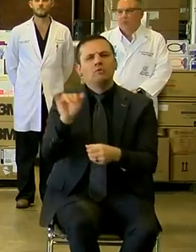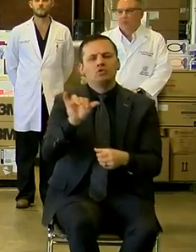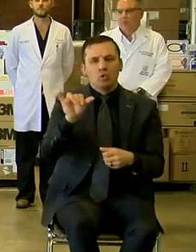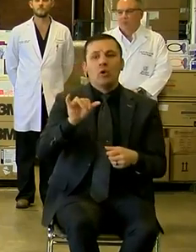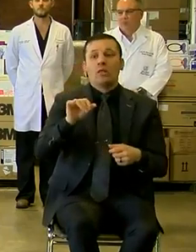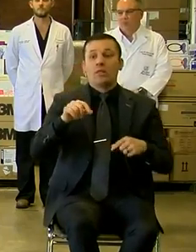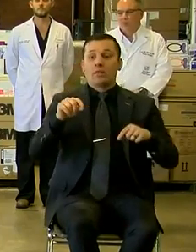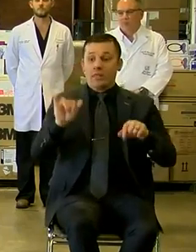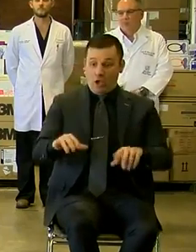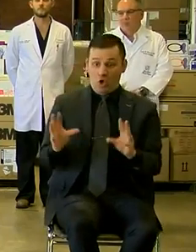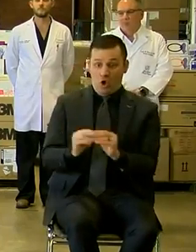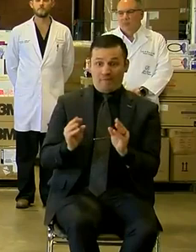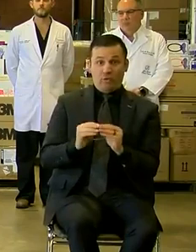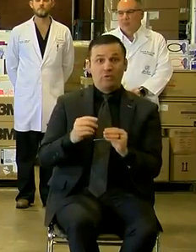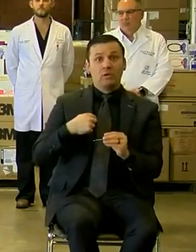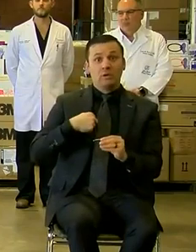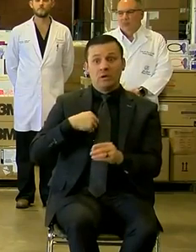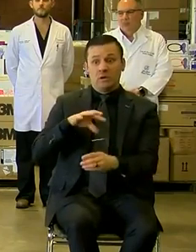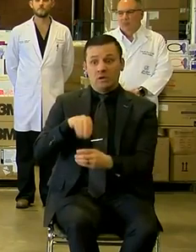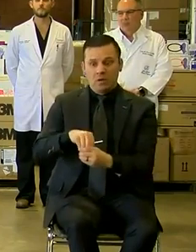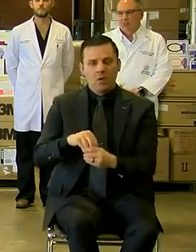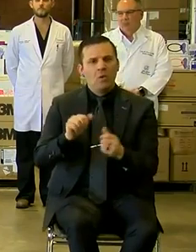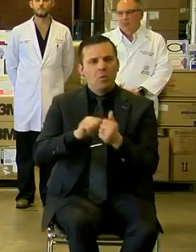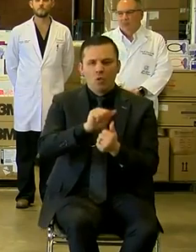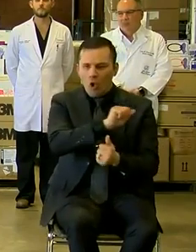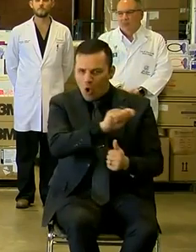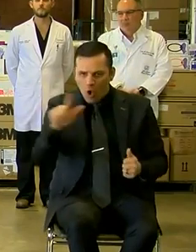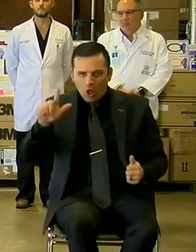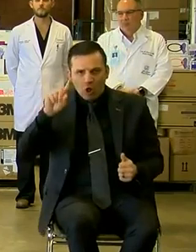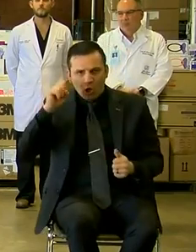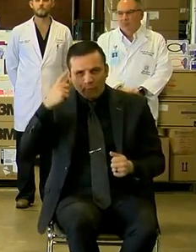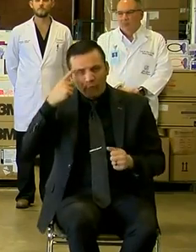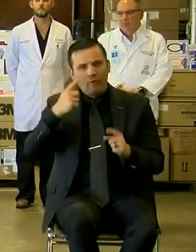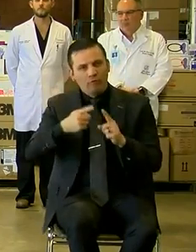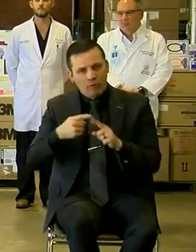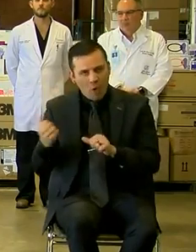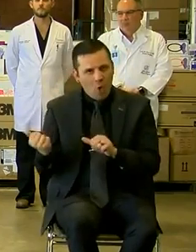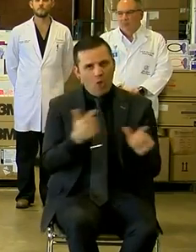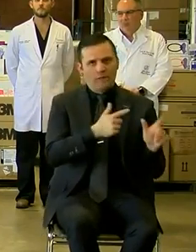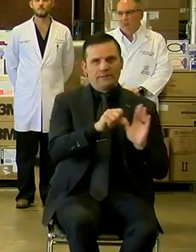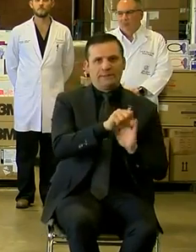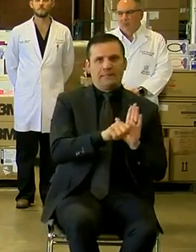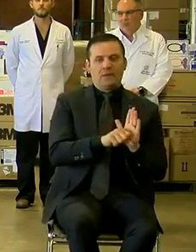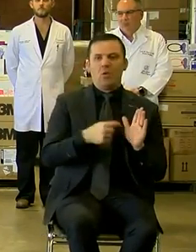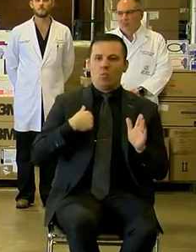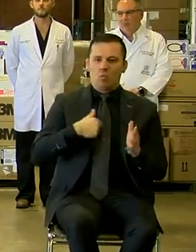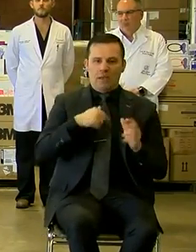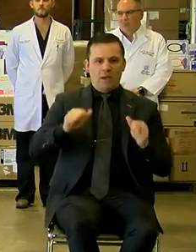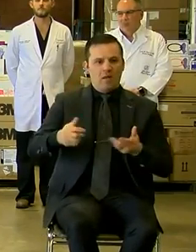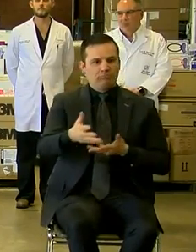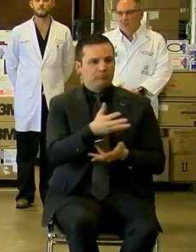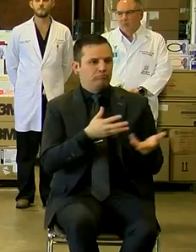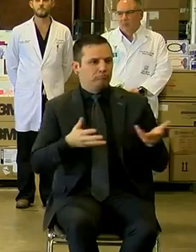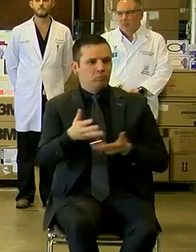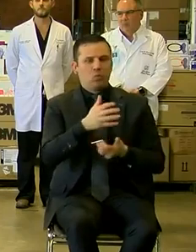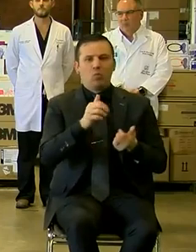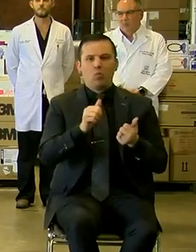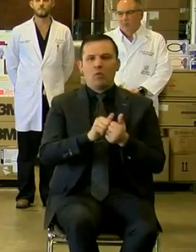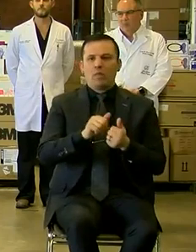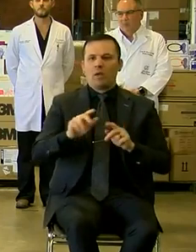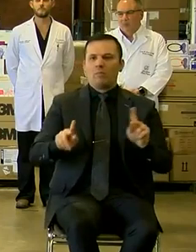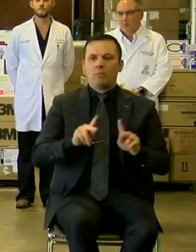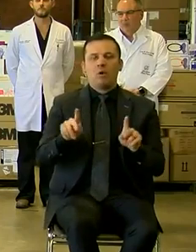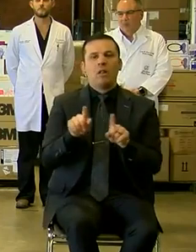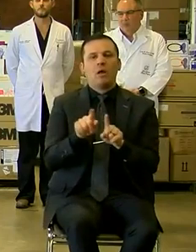conferences I participate in are conferences with all the governors of all the states. We have the ability to interact with people like Dr. Birx,